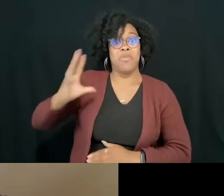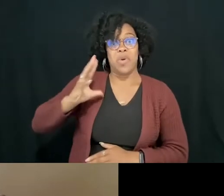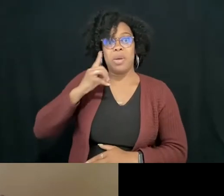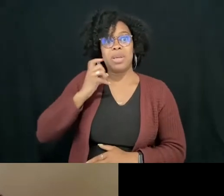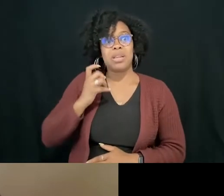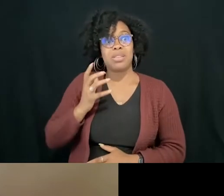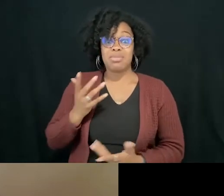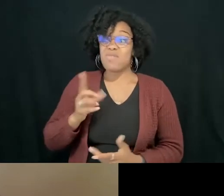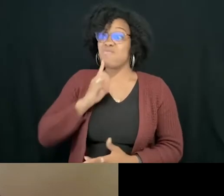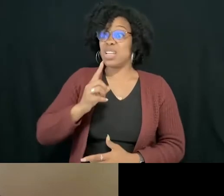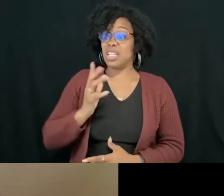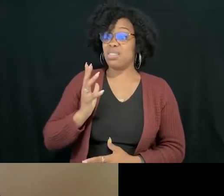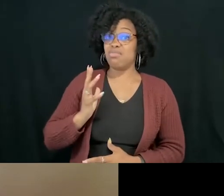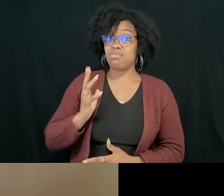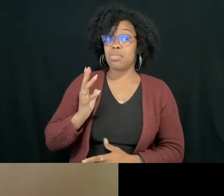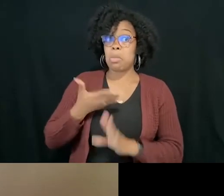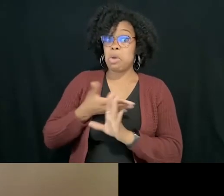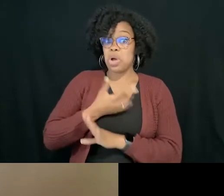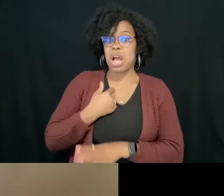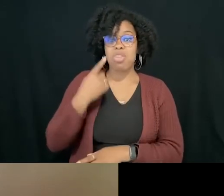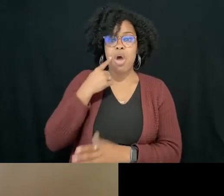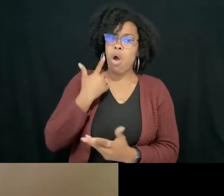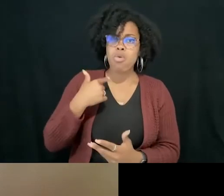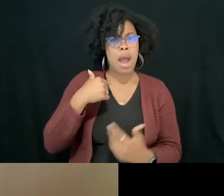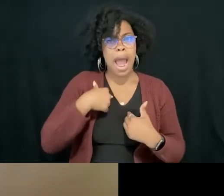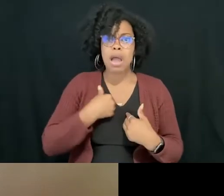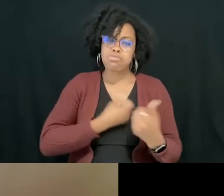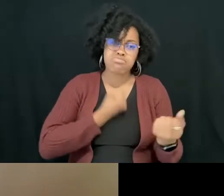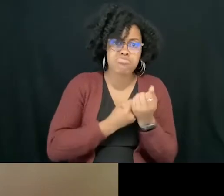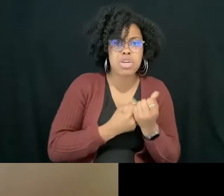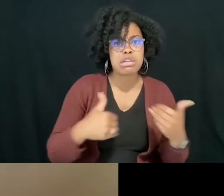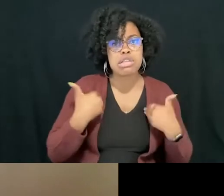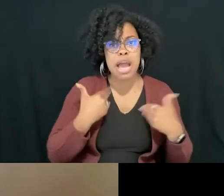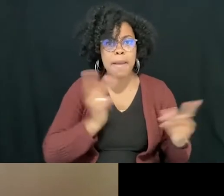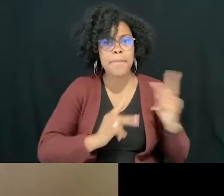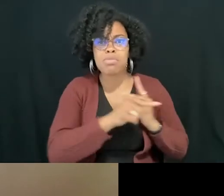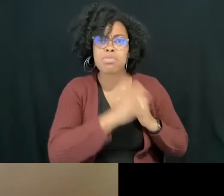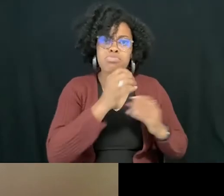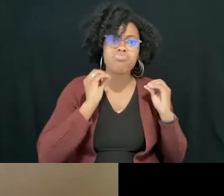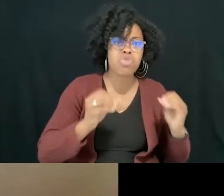really position myself as as being on the side of young people who have less access to their basic human rights.